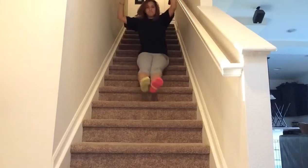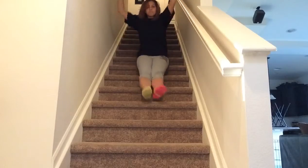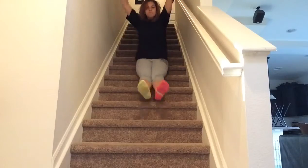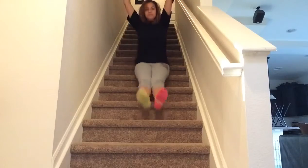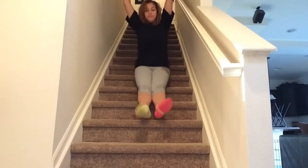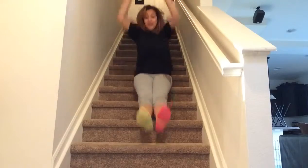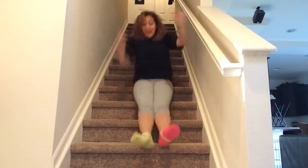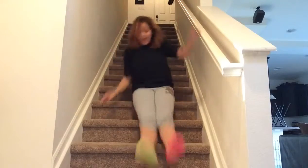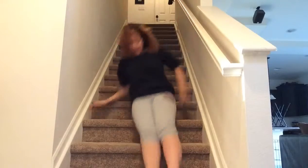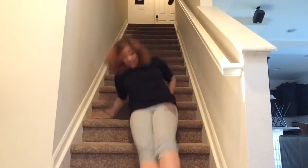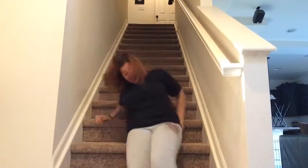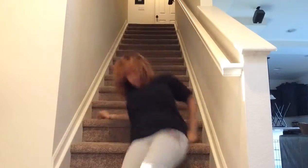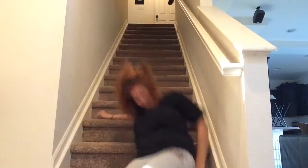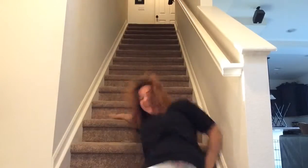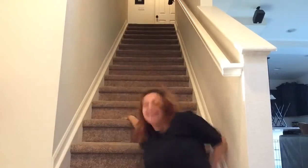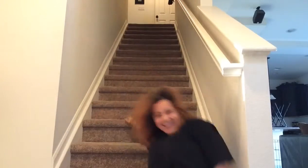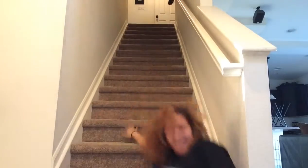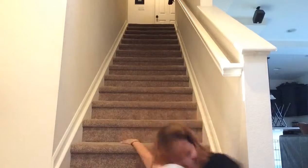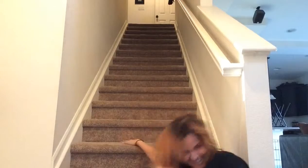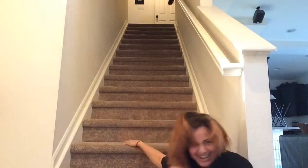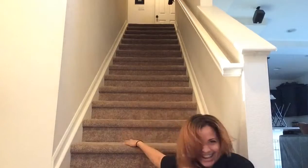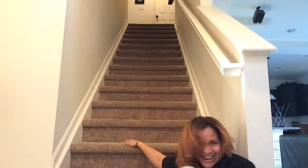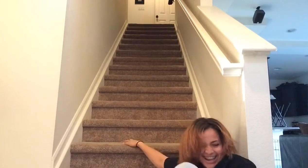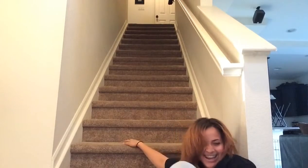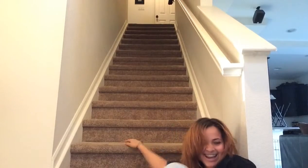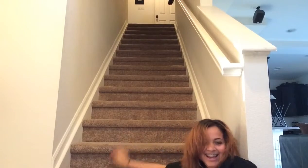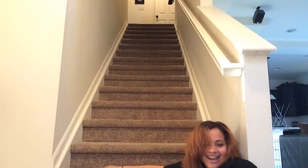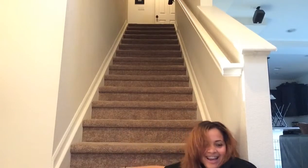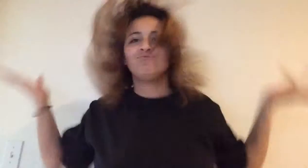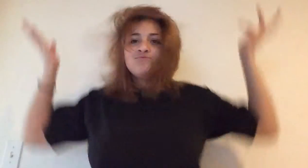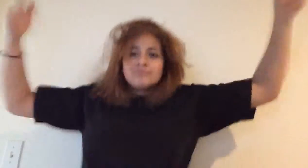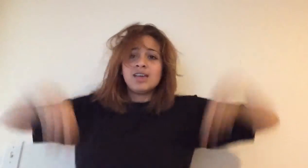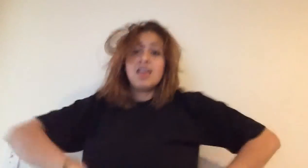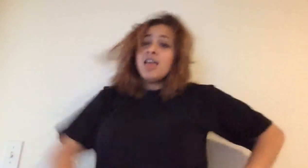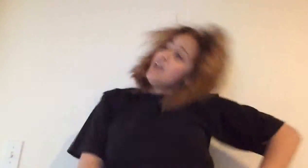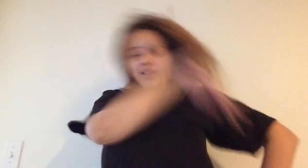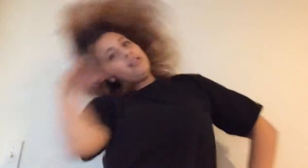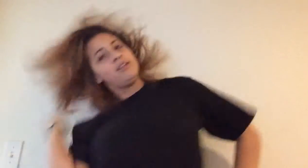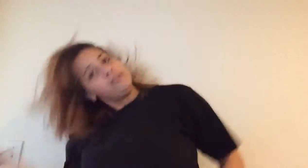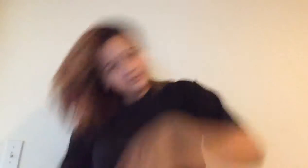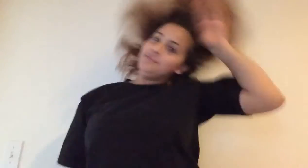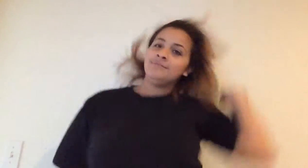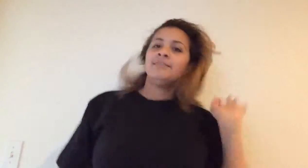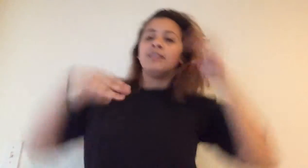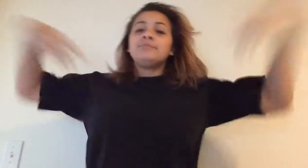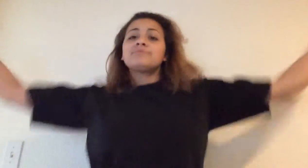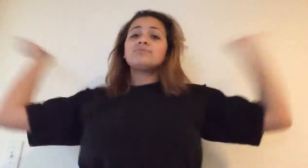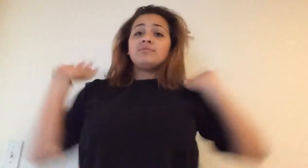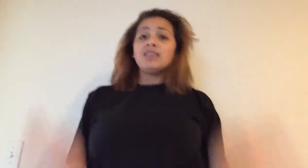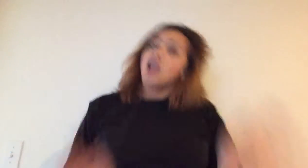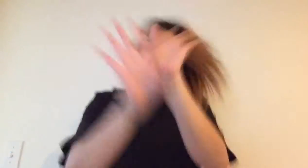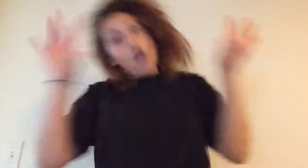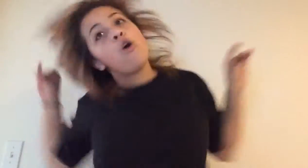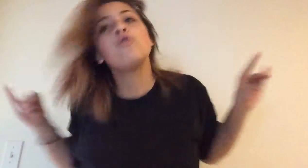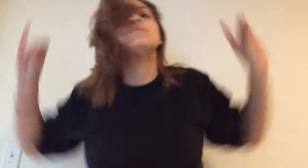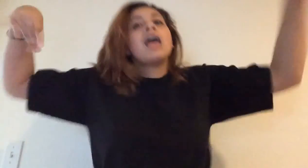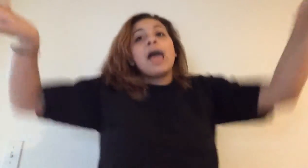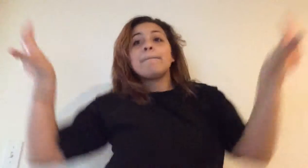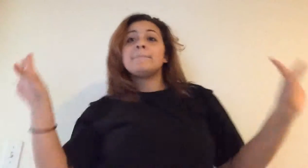look at me, I'm that L-L-A-M-A that doesn't even fucking care what you have to fucking say, oops, happy